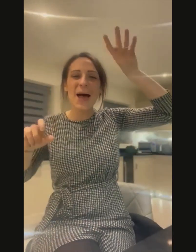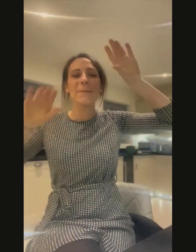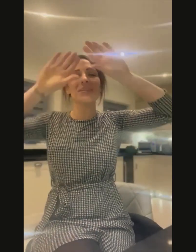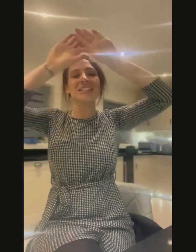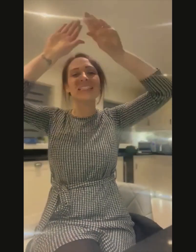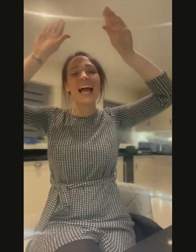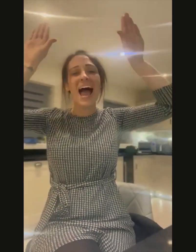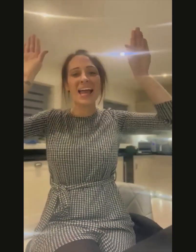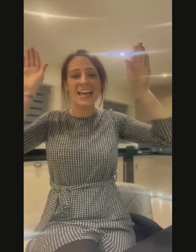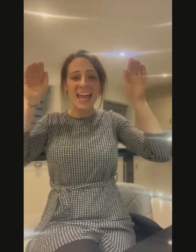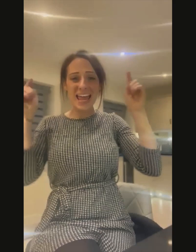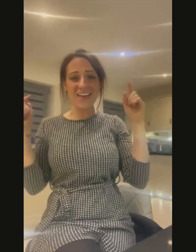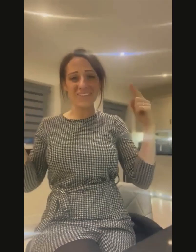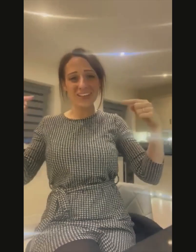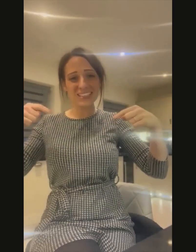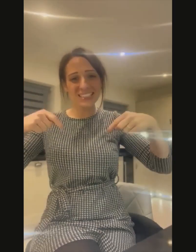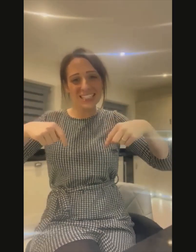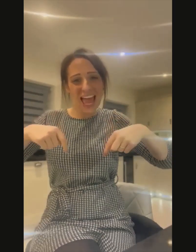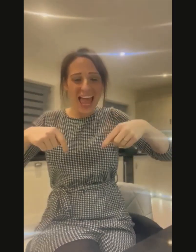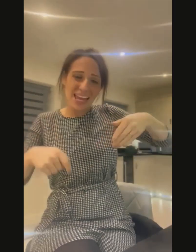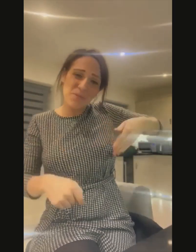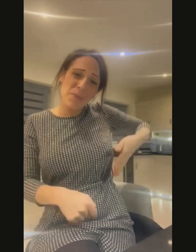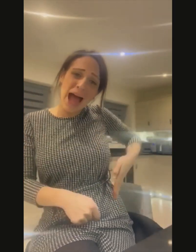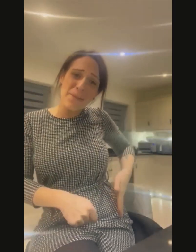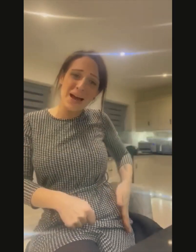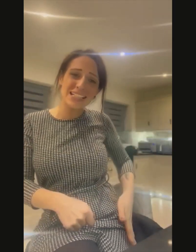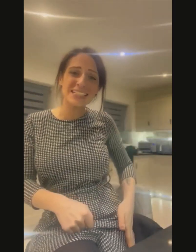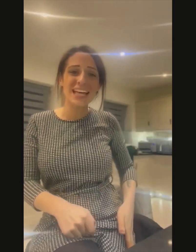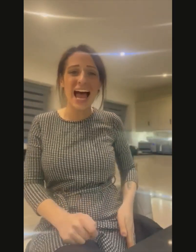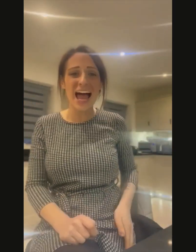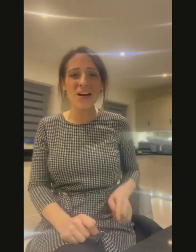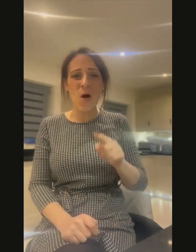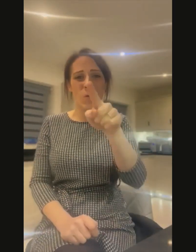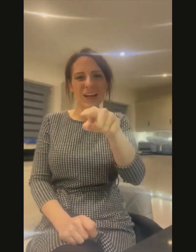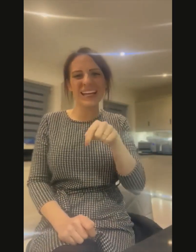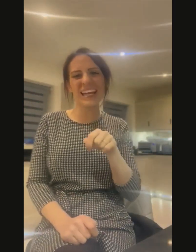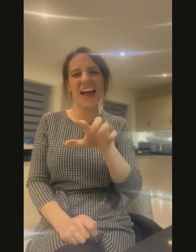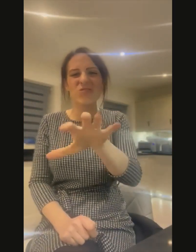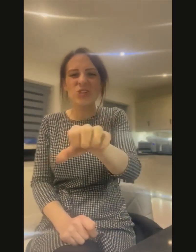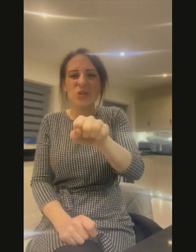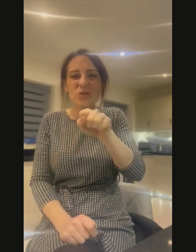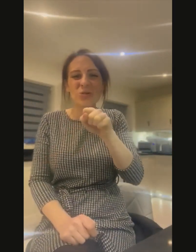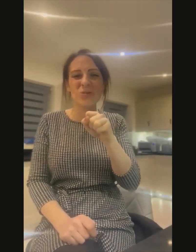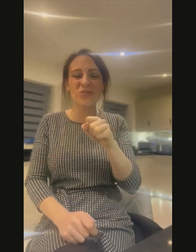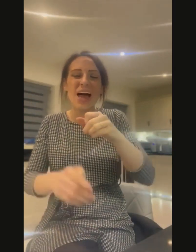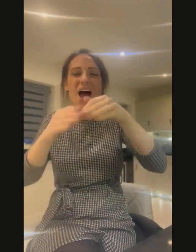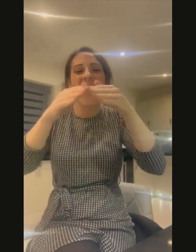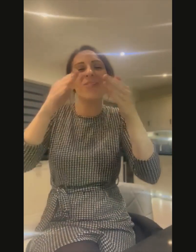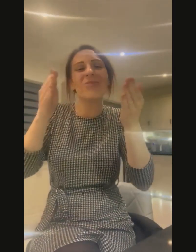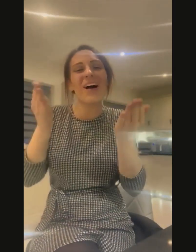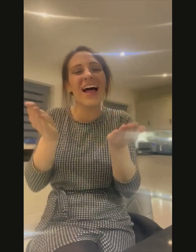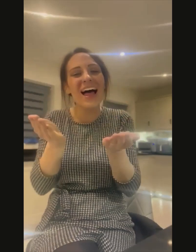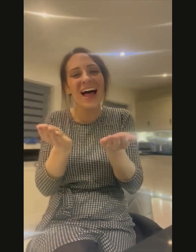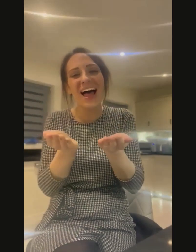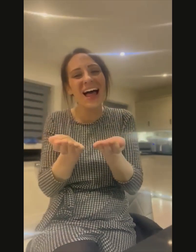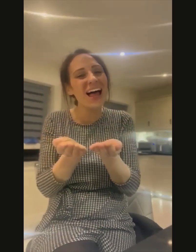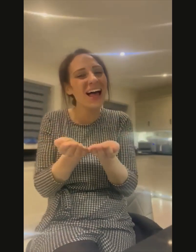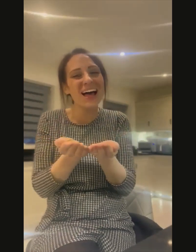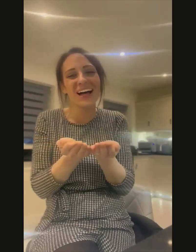the sky If you stay by my side We can rule the world If